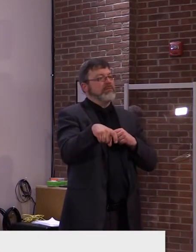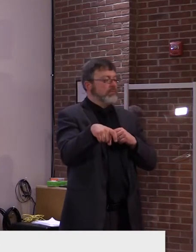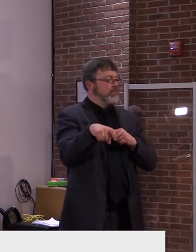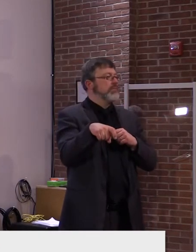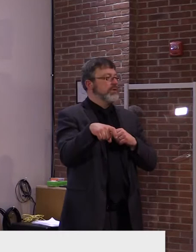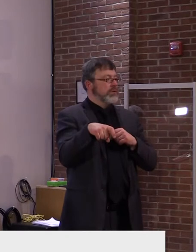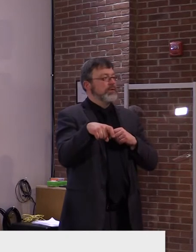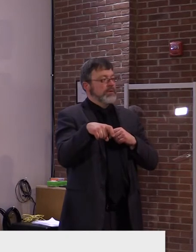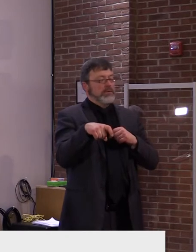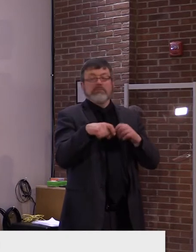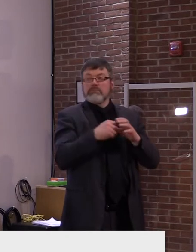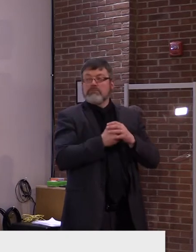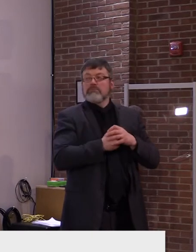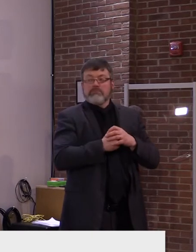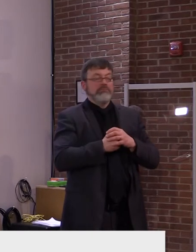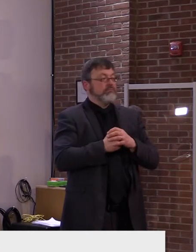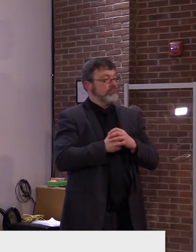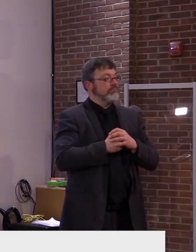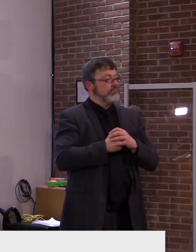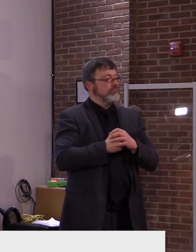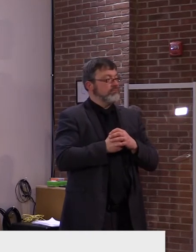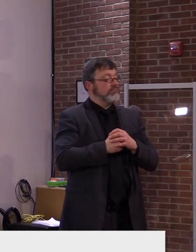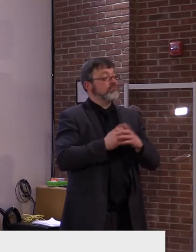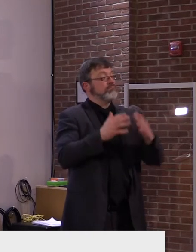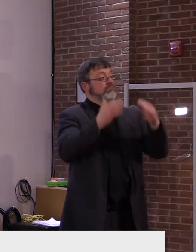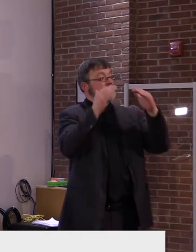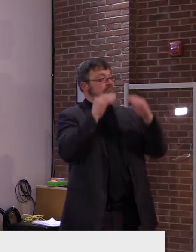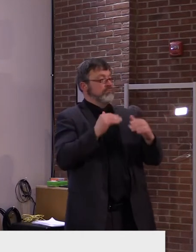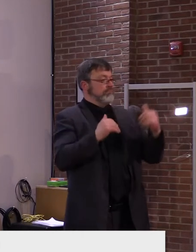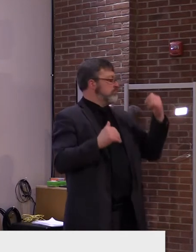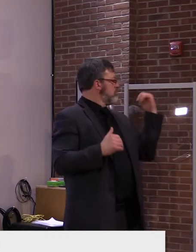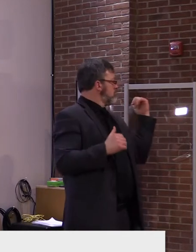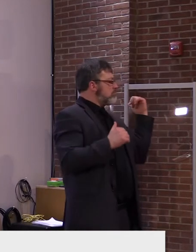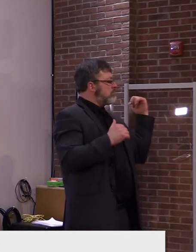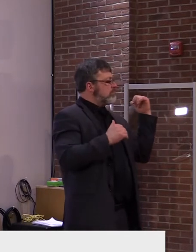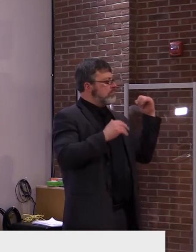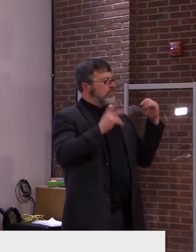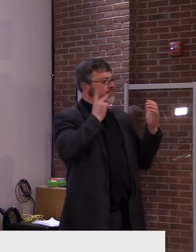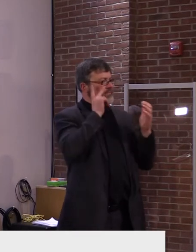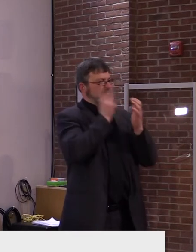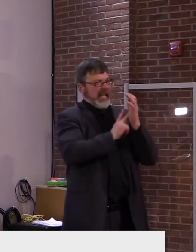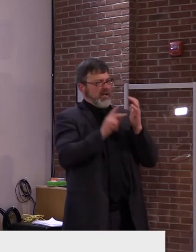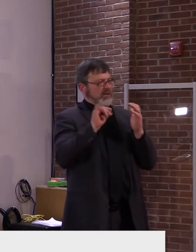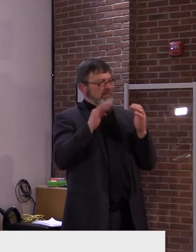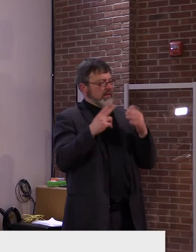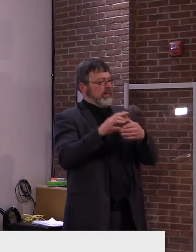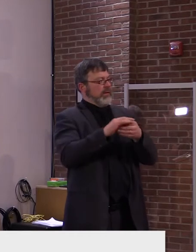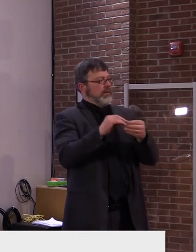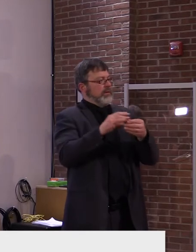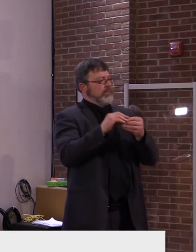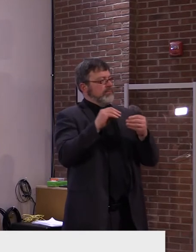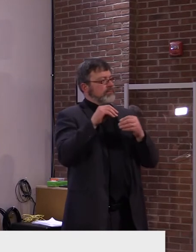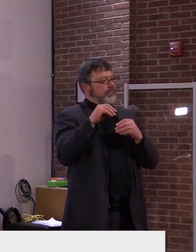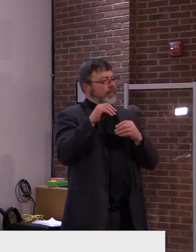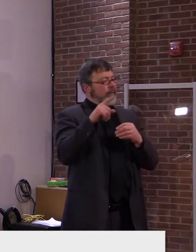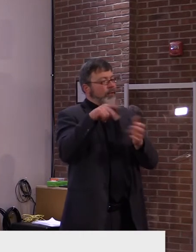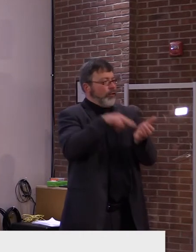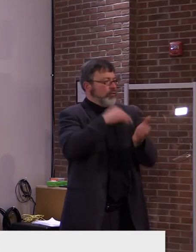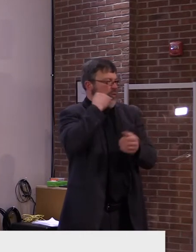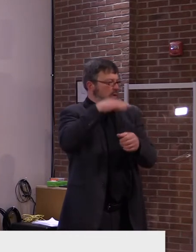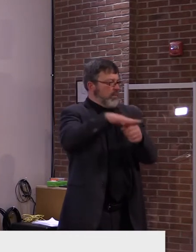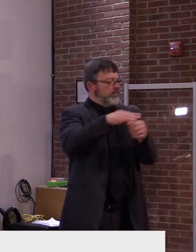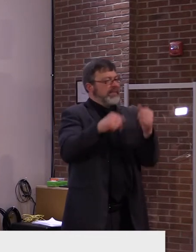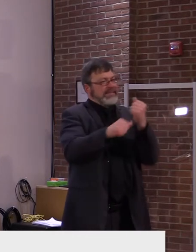and reinforce the very positive public health data from this sector, as a great illustration of the potential for vaccination